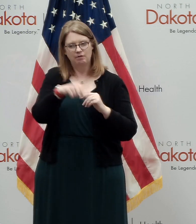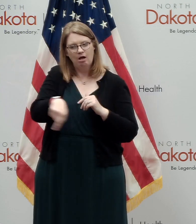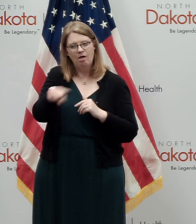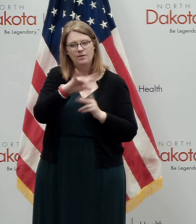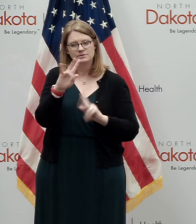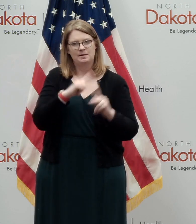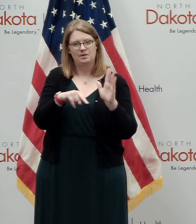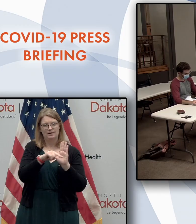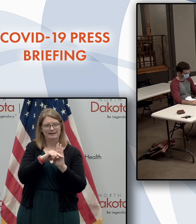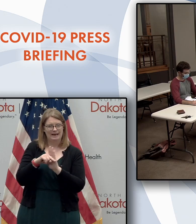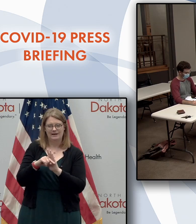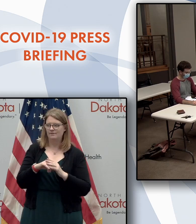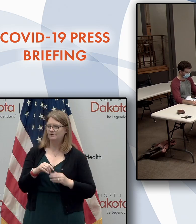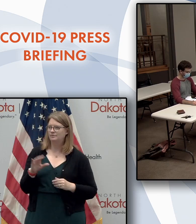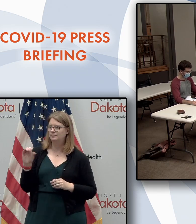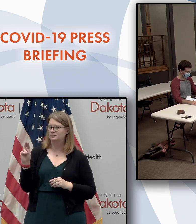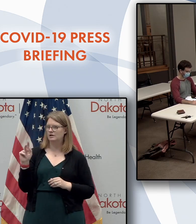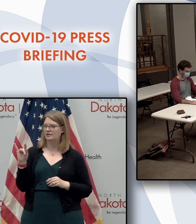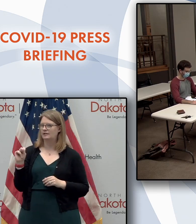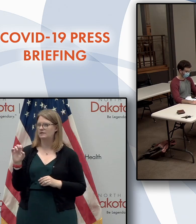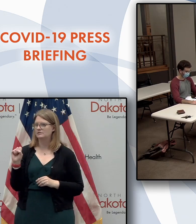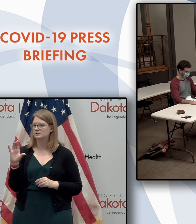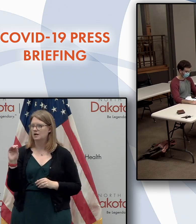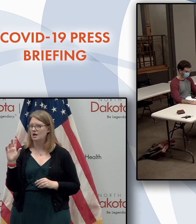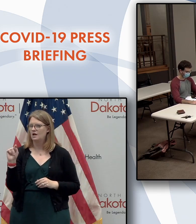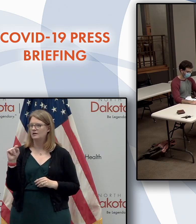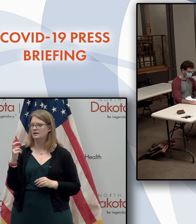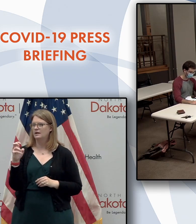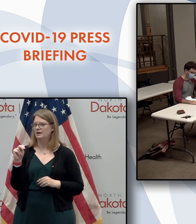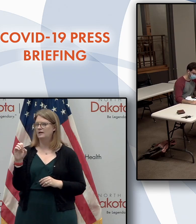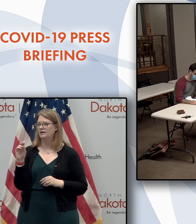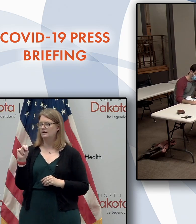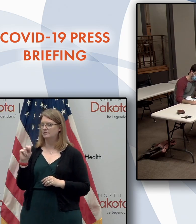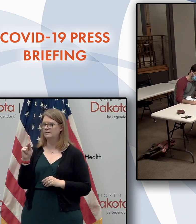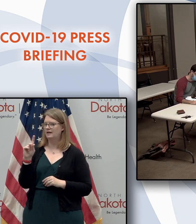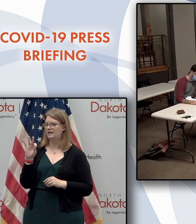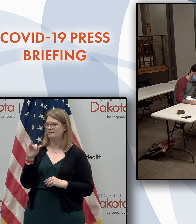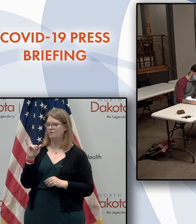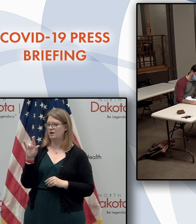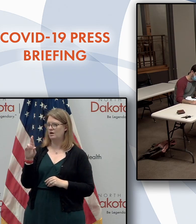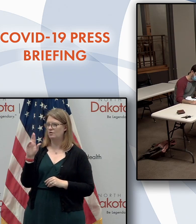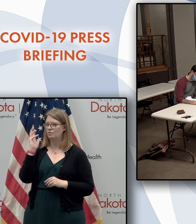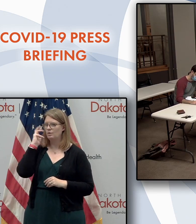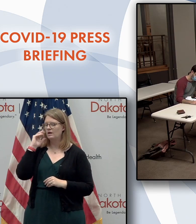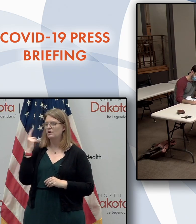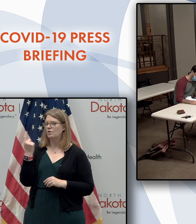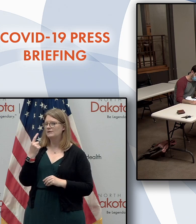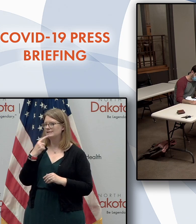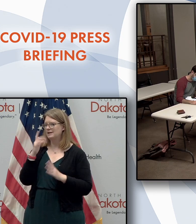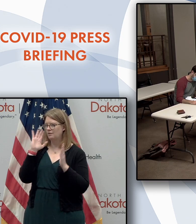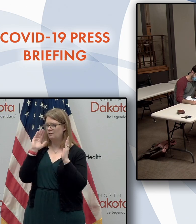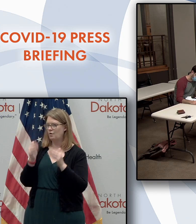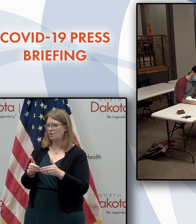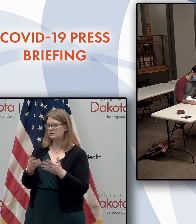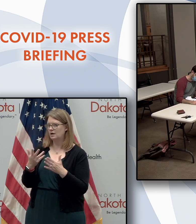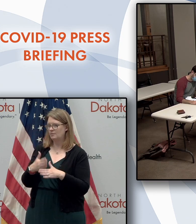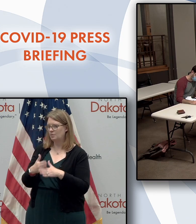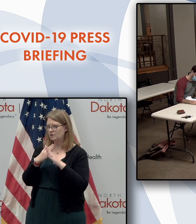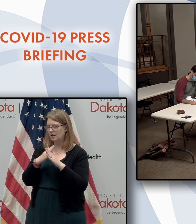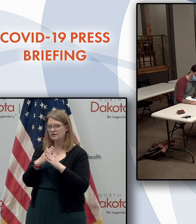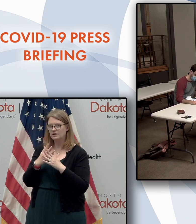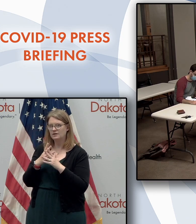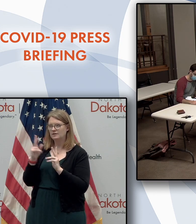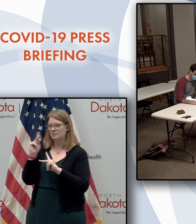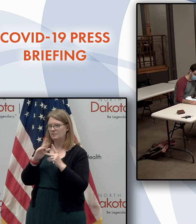Okay. Online. Scott Hennon, WZFG and KFYR Radio. You've always said your focus is on protecting the